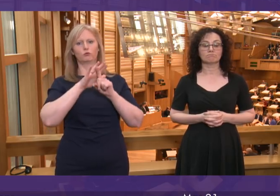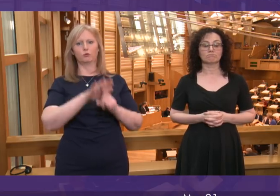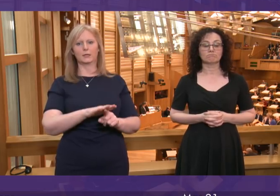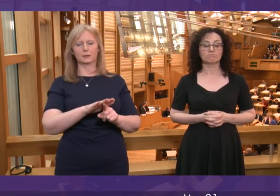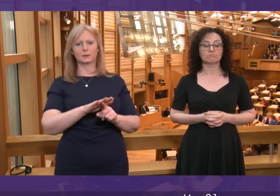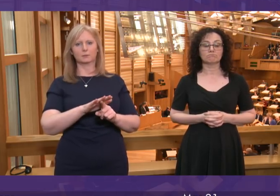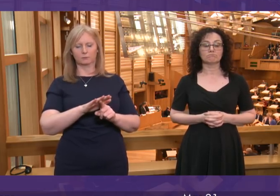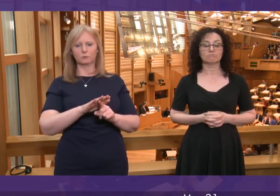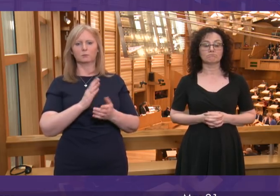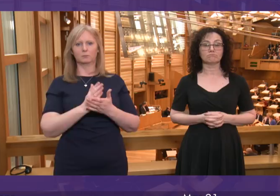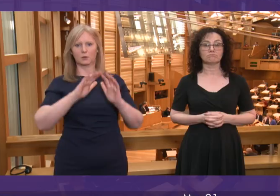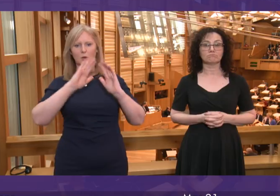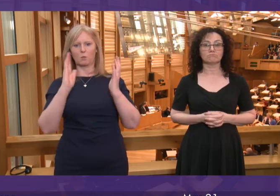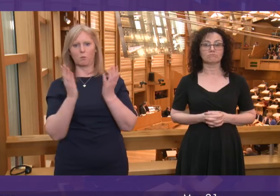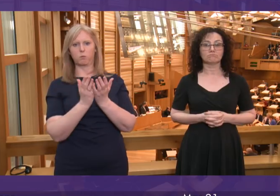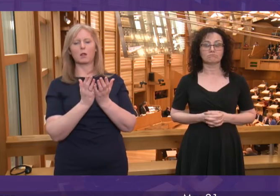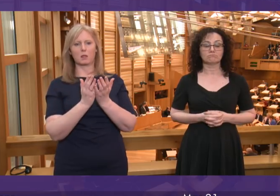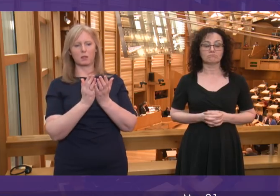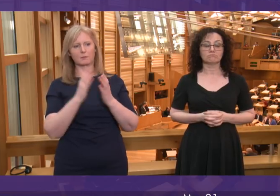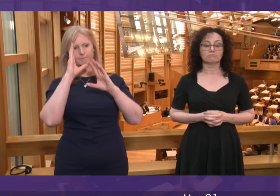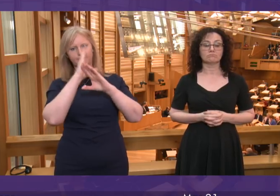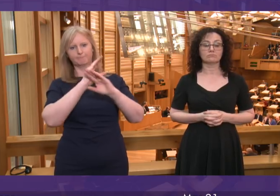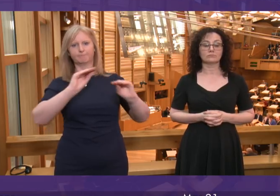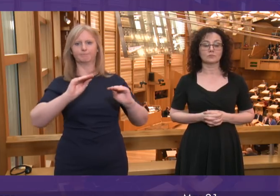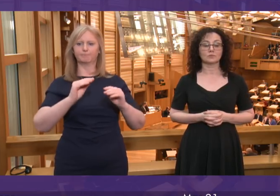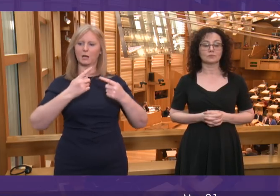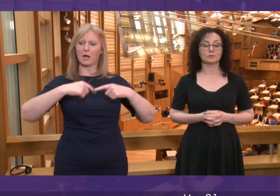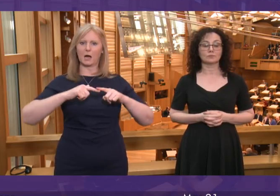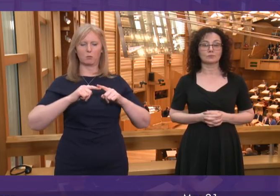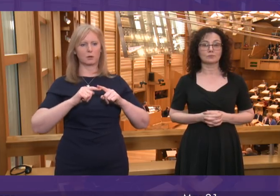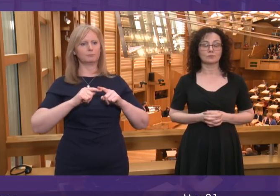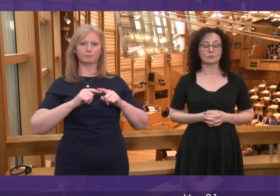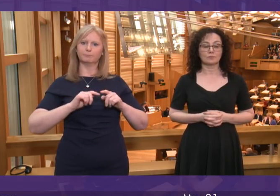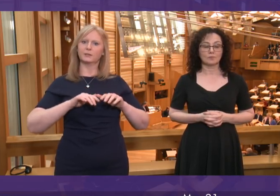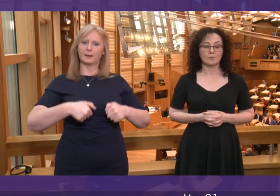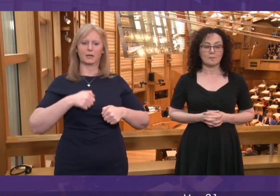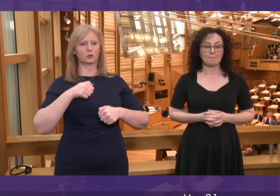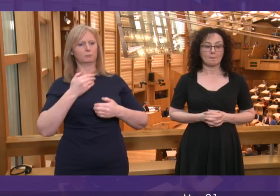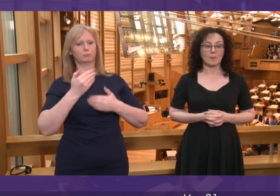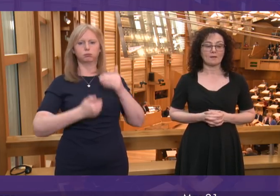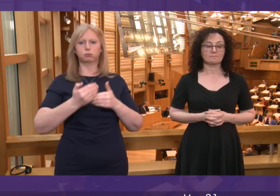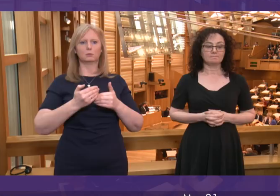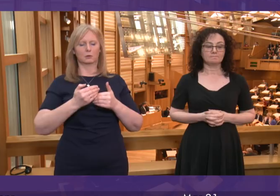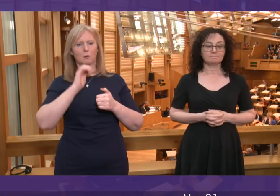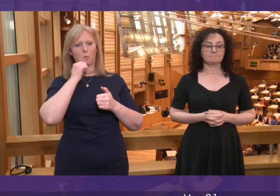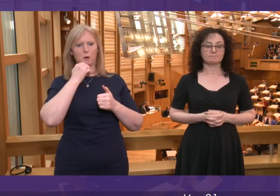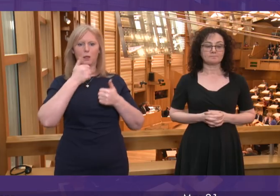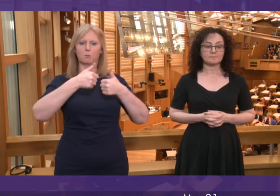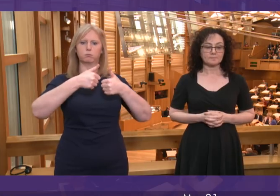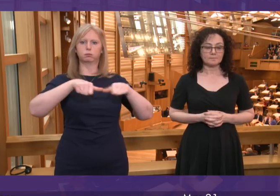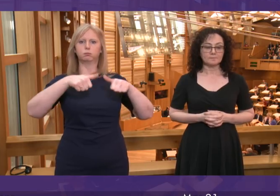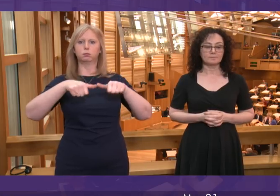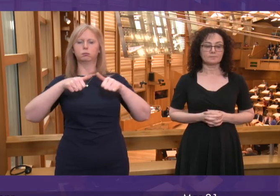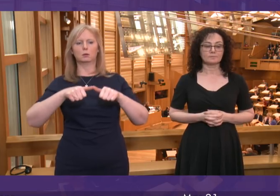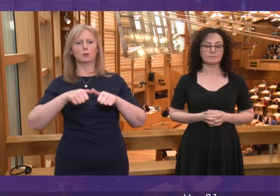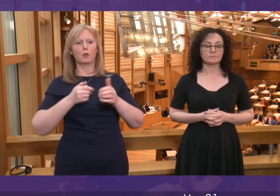And above all, let us make clear our determination that the proponents of hate will be defeated by the values of